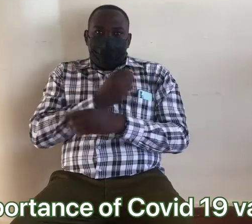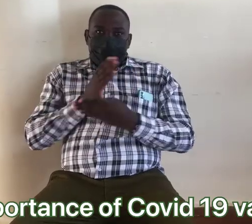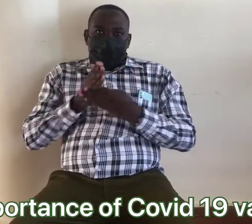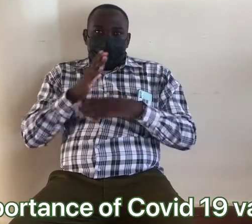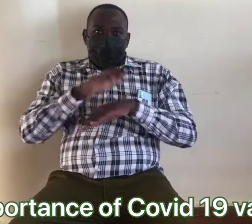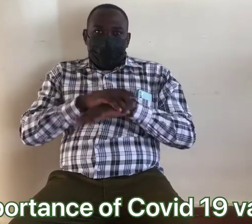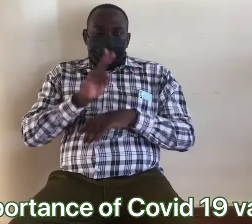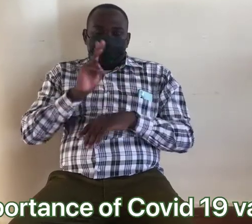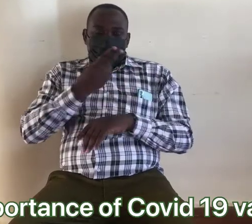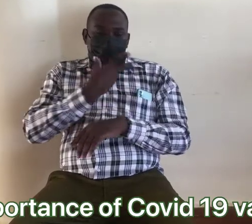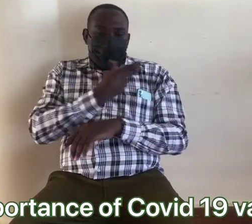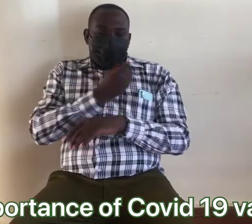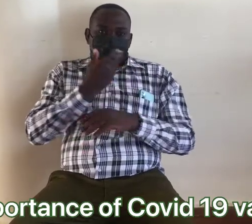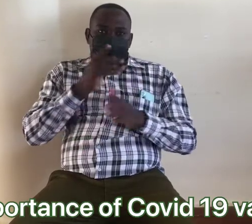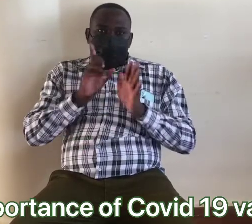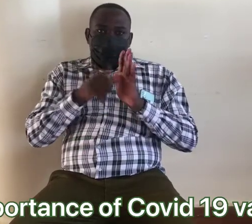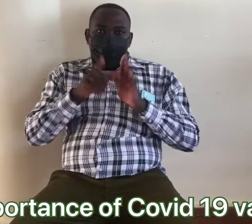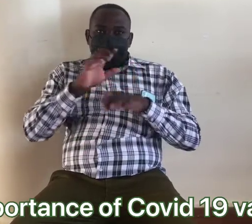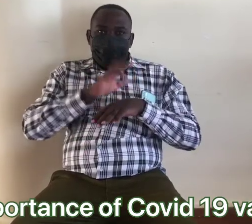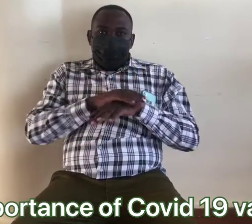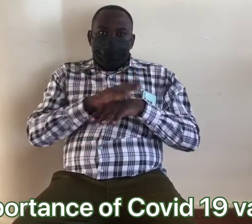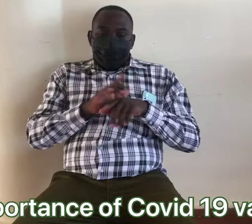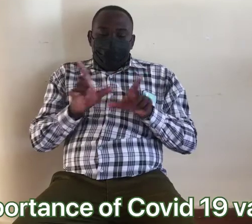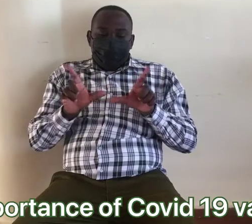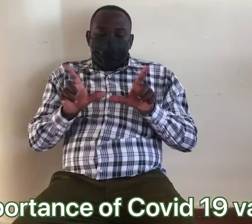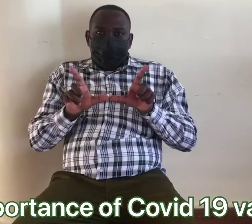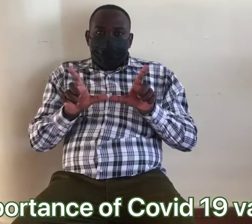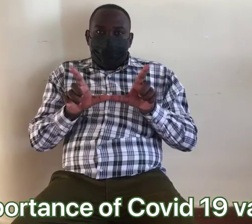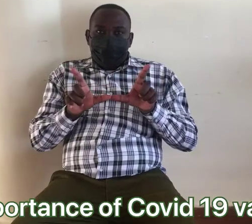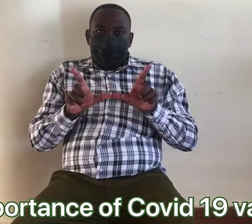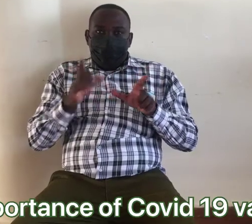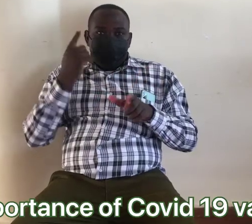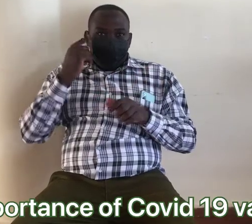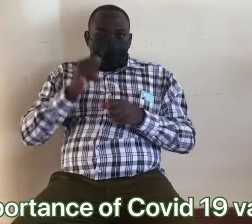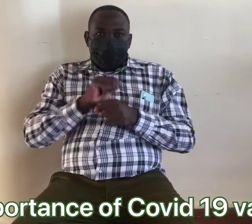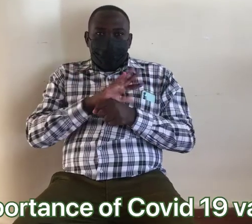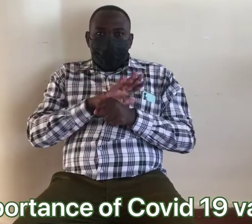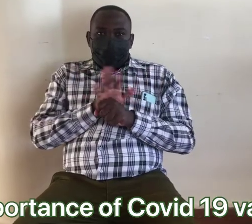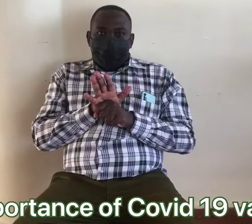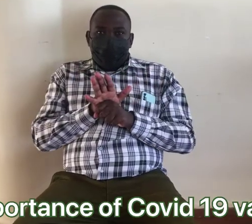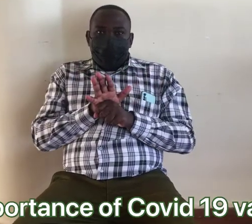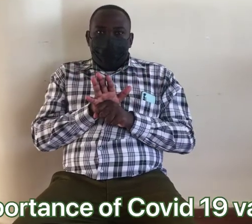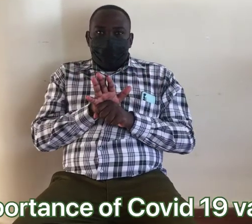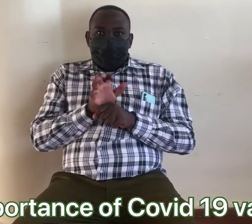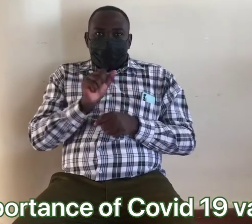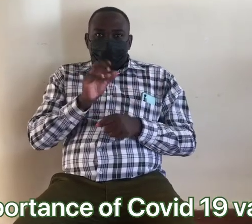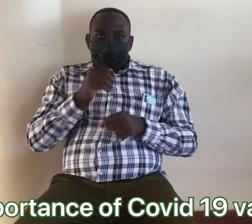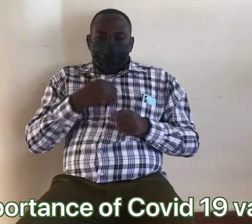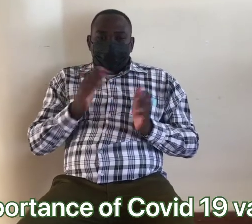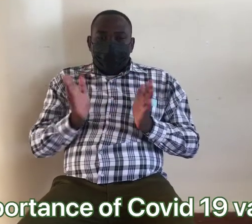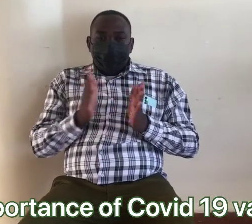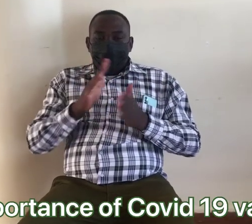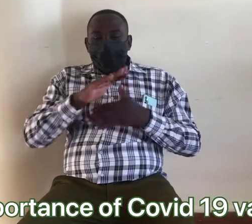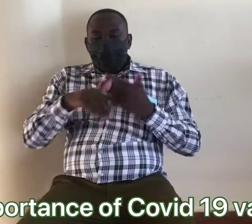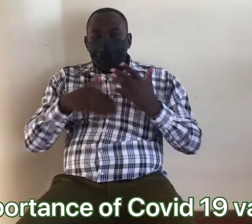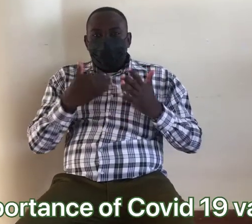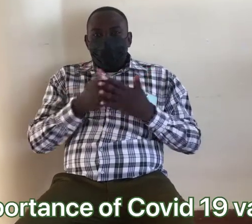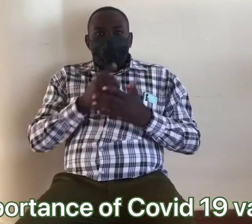phone to go for the second vaccination. Then later, after all the vaccines, you get a certificate for